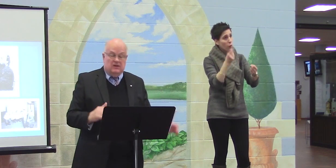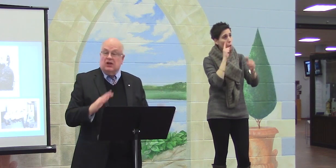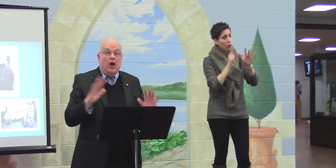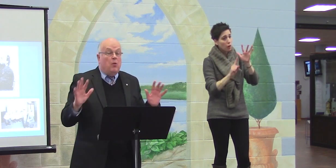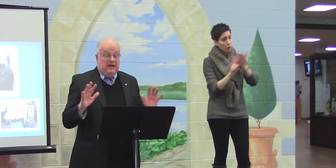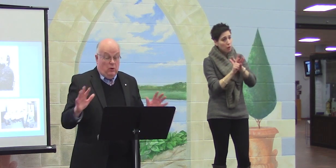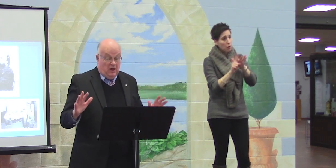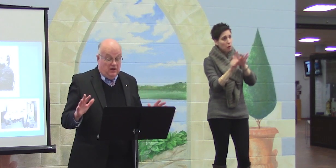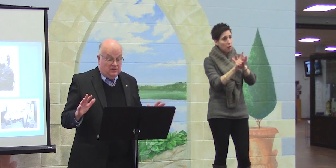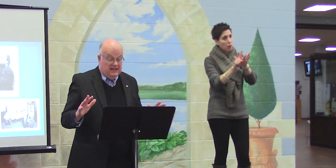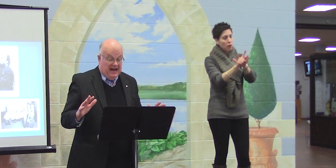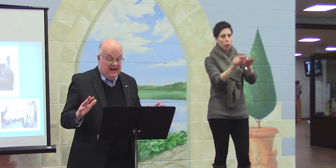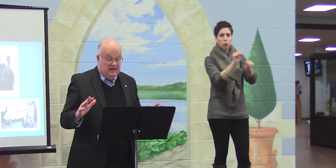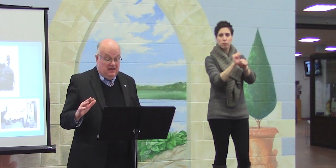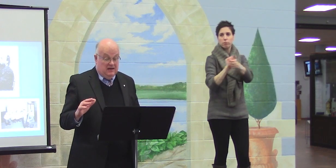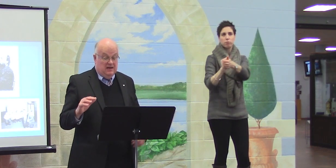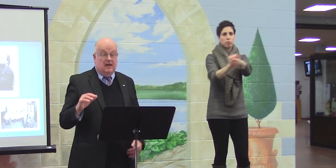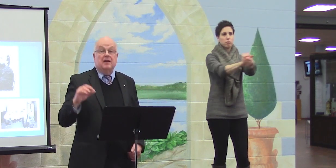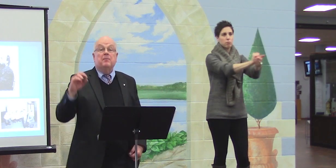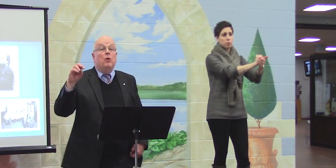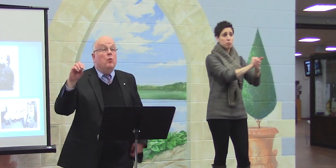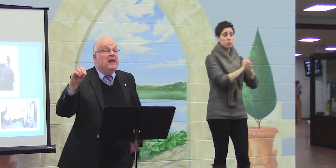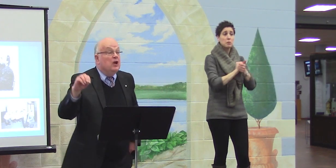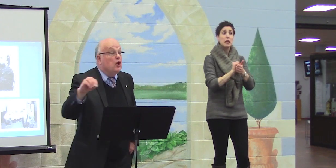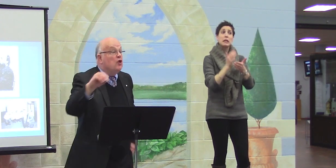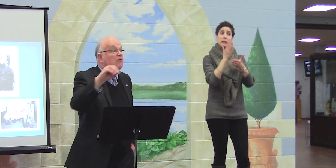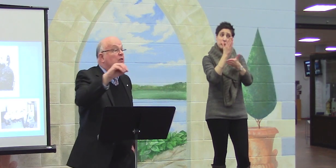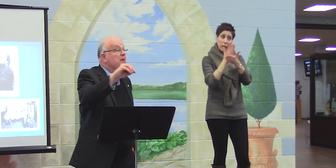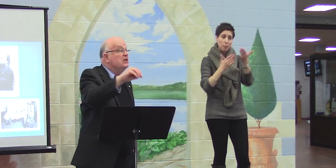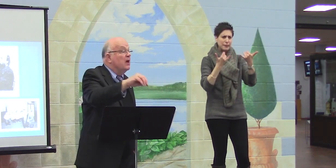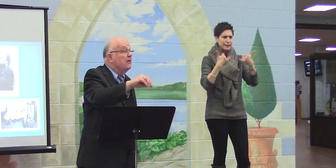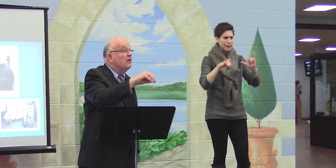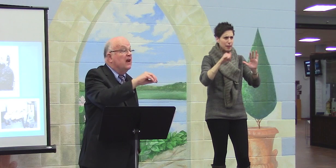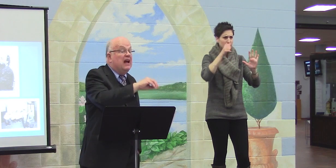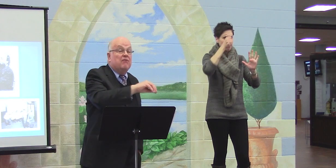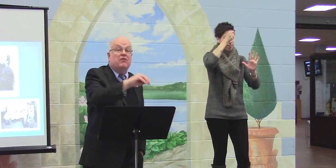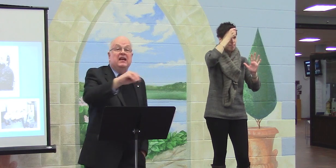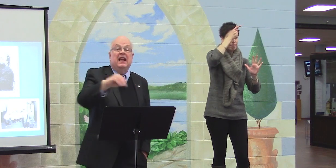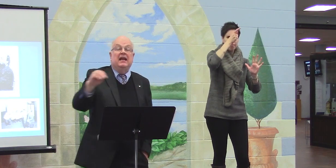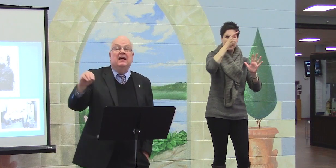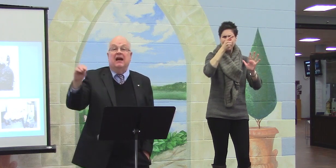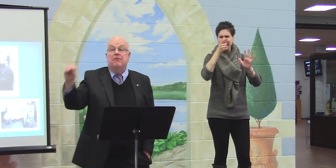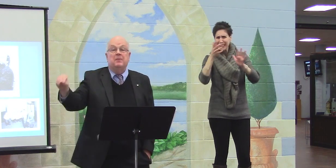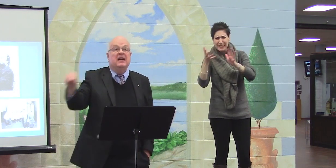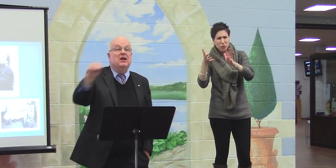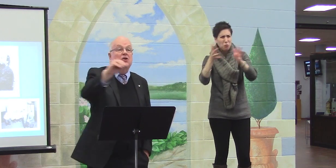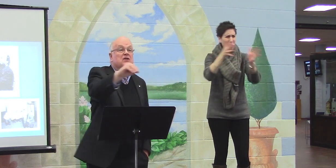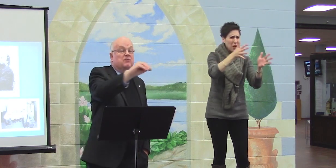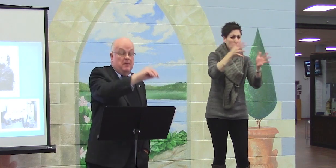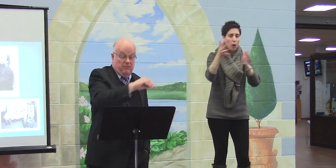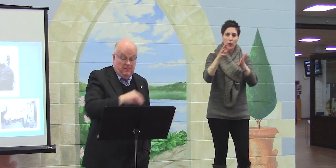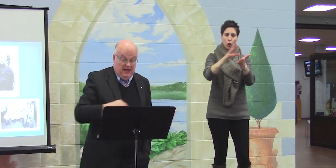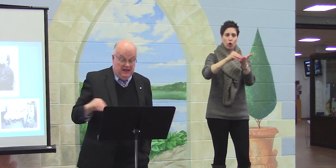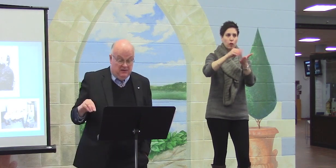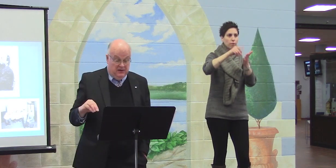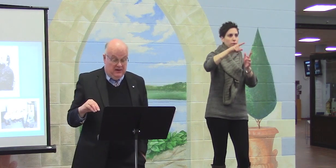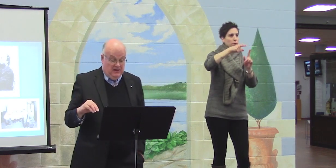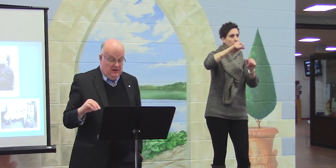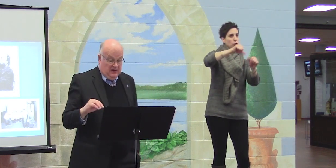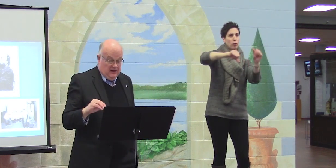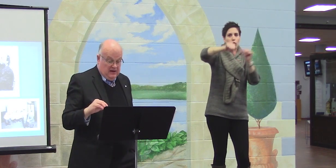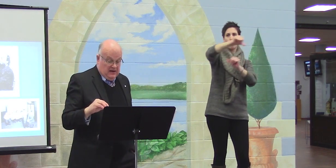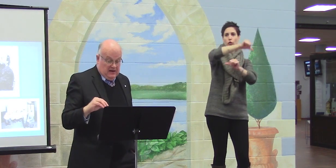There's a lot we don't understand, but we learn from each other every day. Everybody learns from everybody.